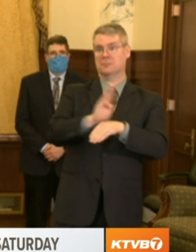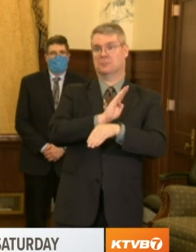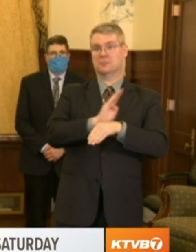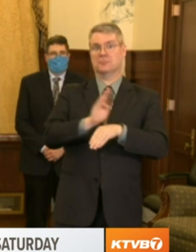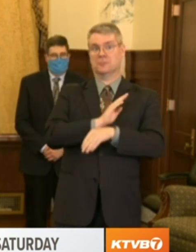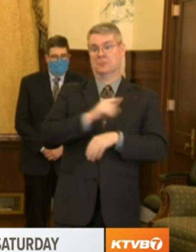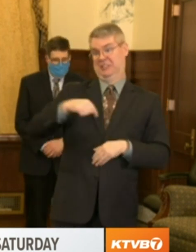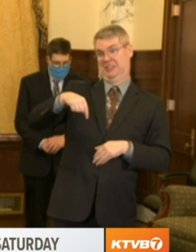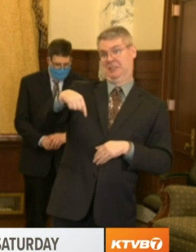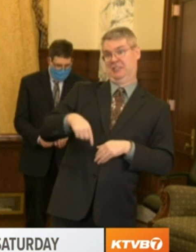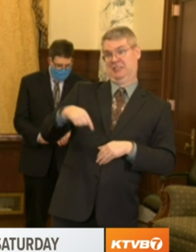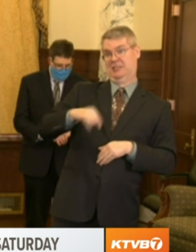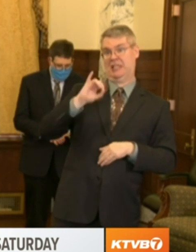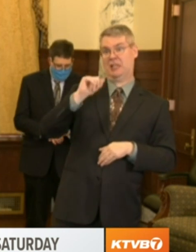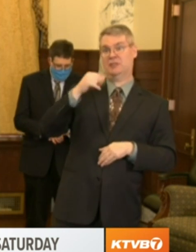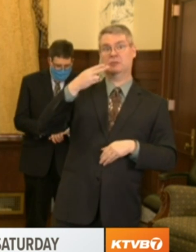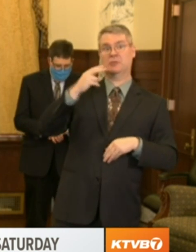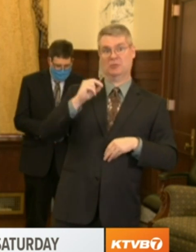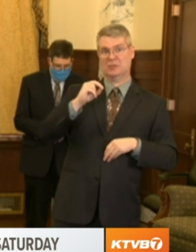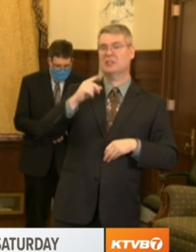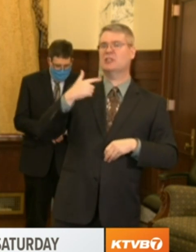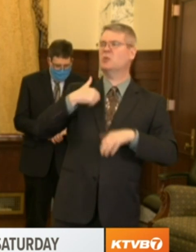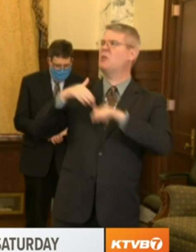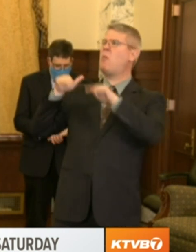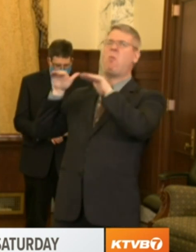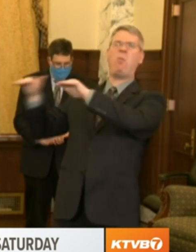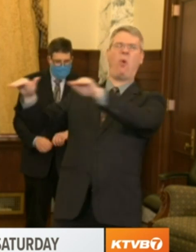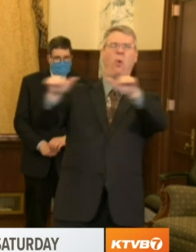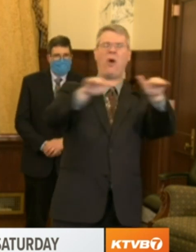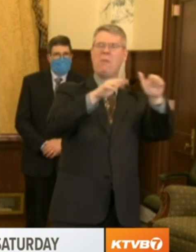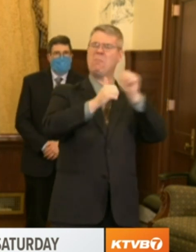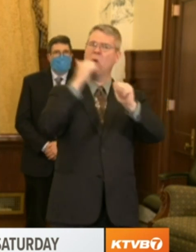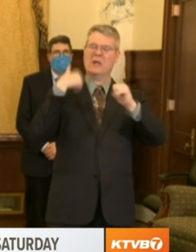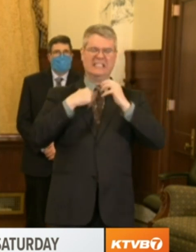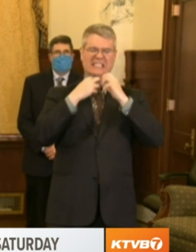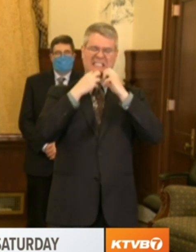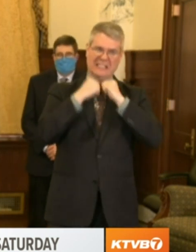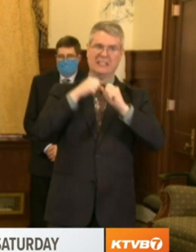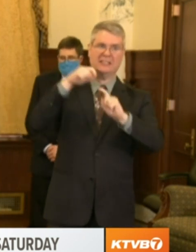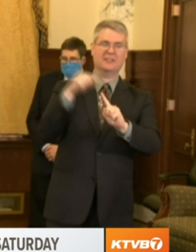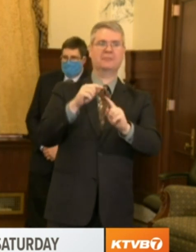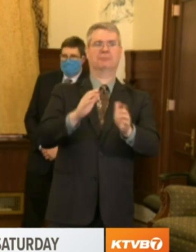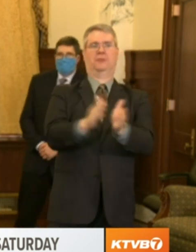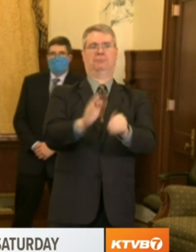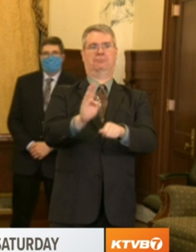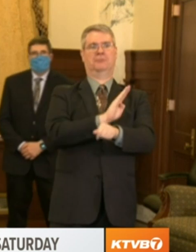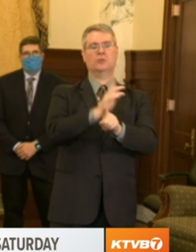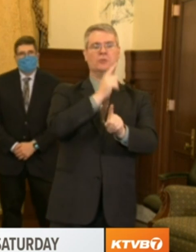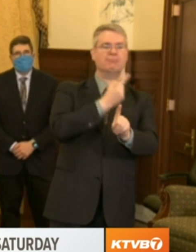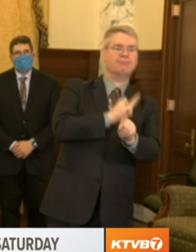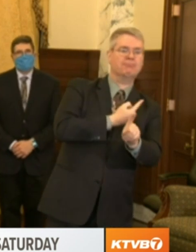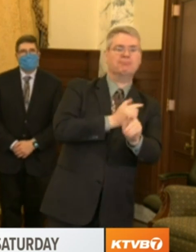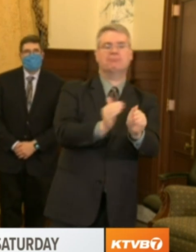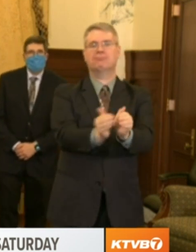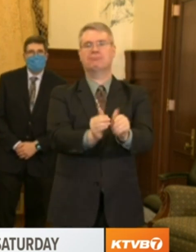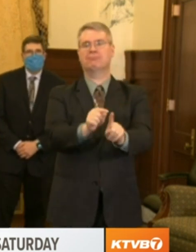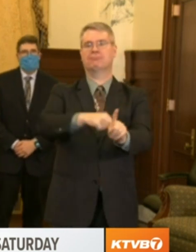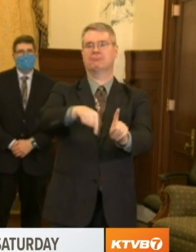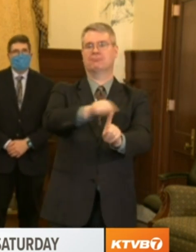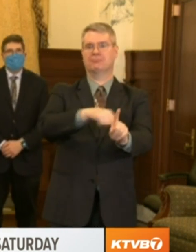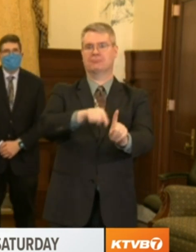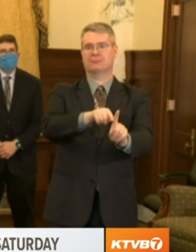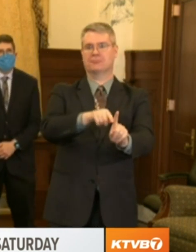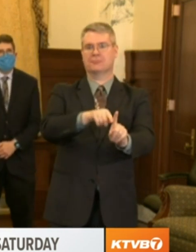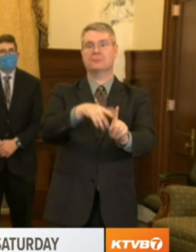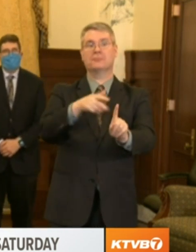to direct payments to support small businesses. I encourage Idaho small businesses to look into the Idaho